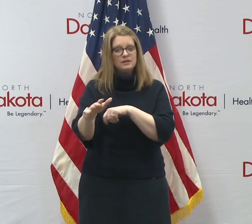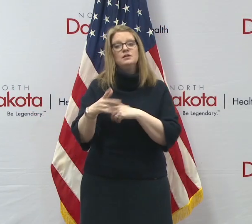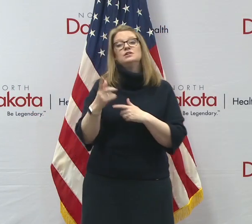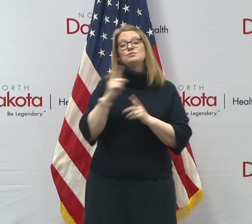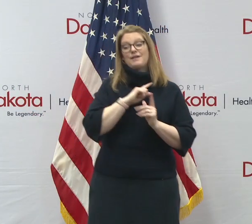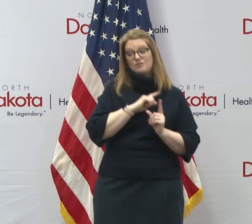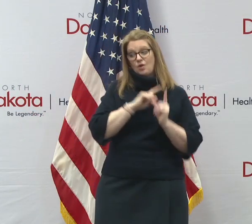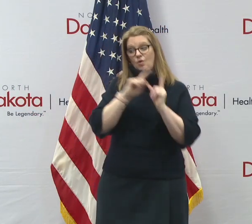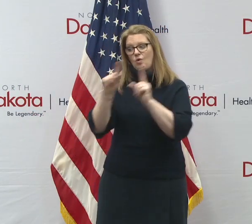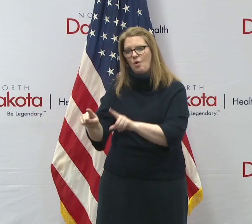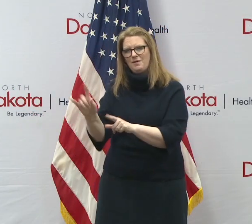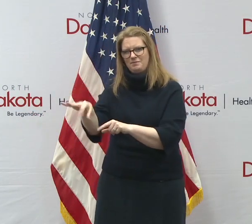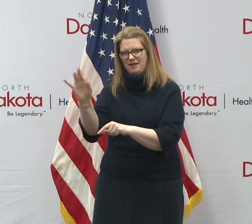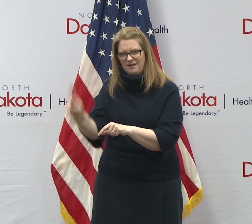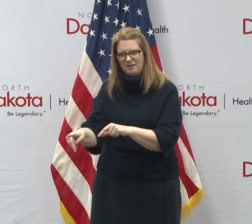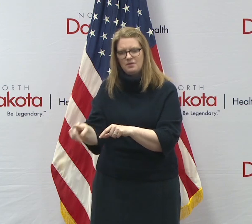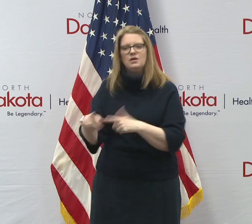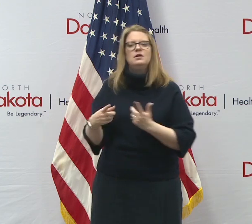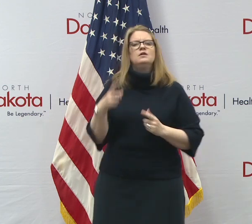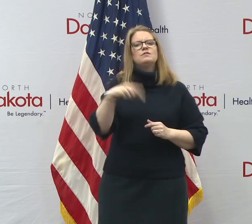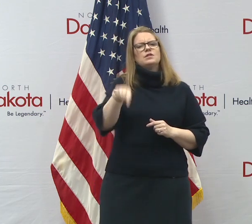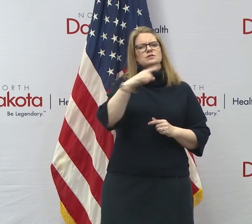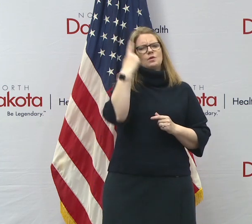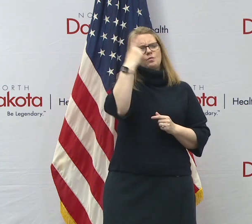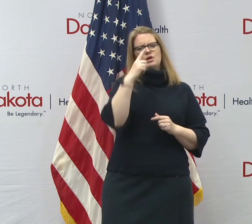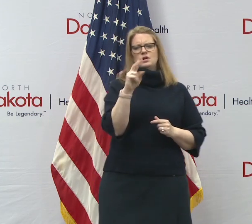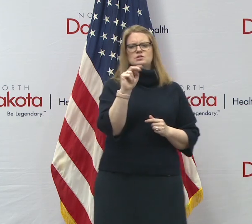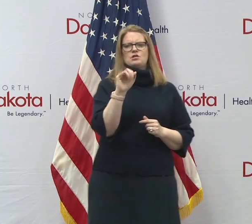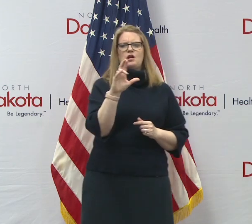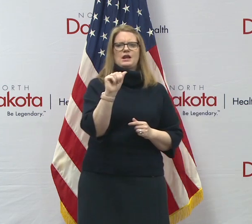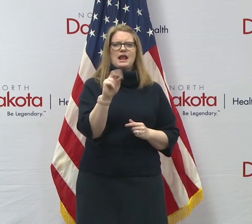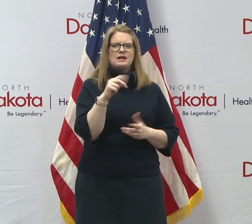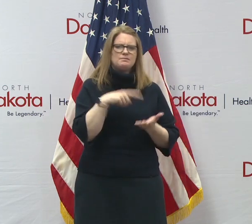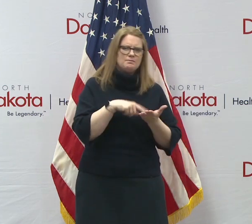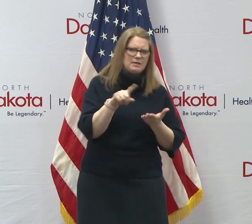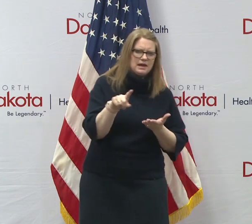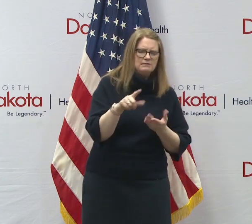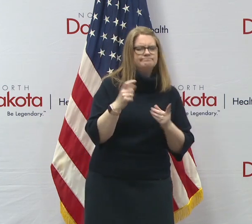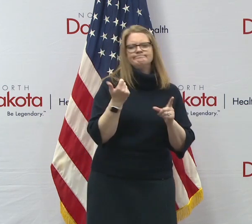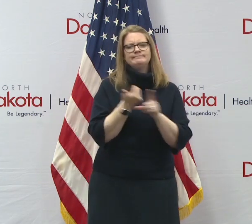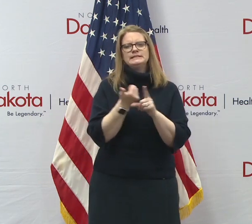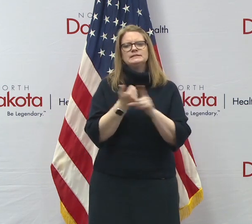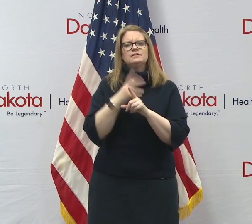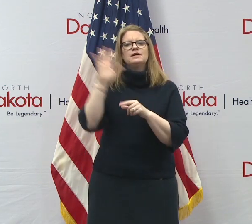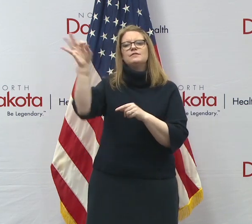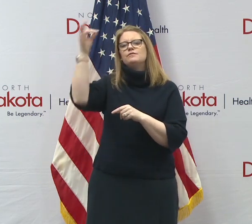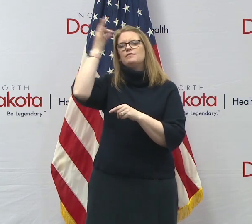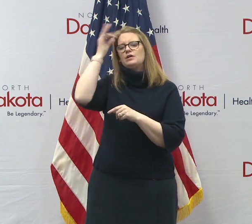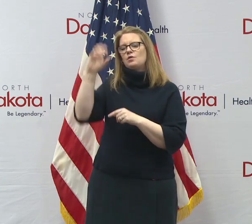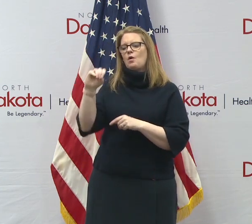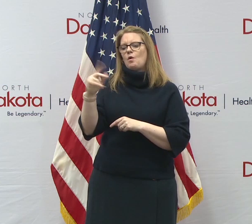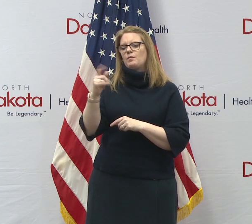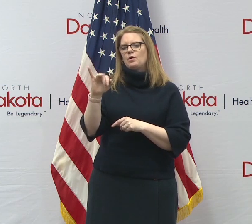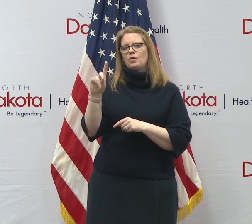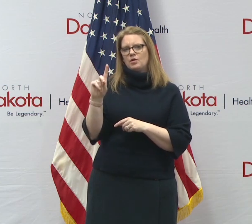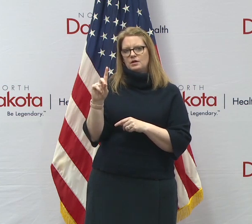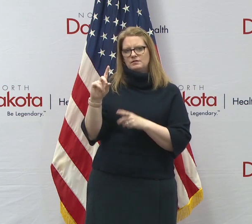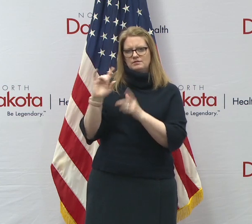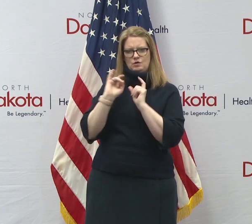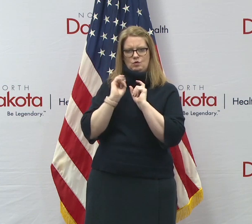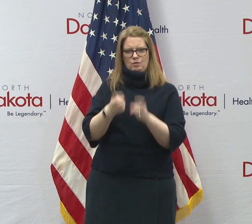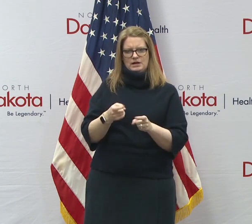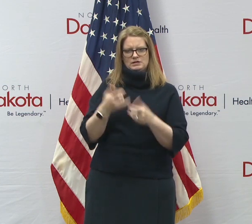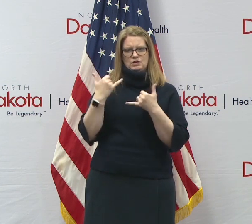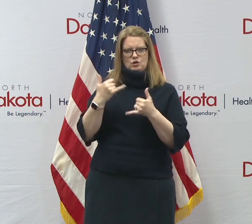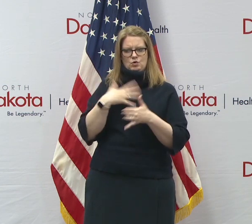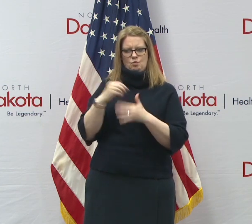those, uh, that are wondering how that Narcan gets paid for, that's part of the federal, uh, opioid grants that the, uh, current White House